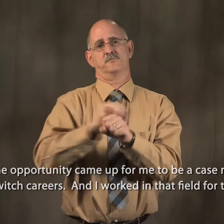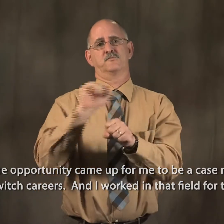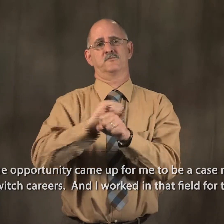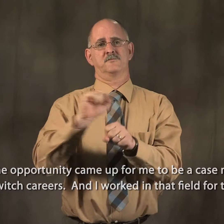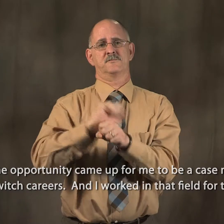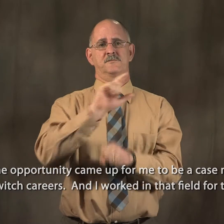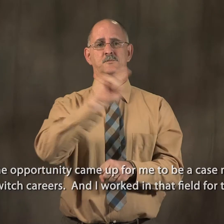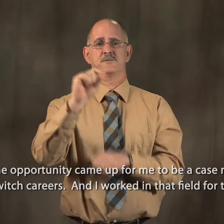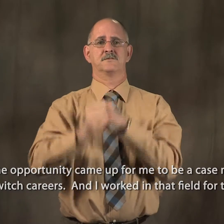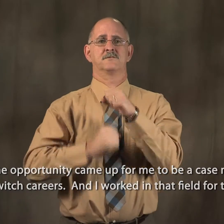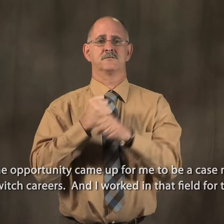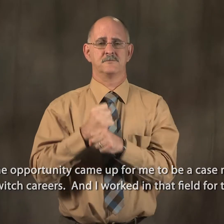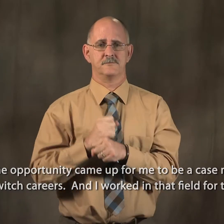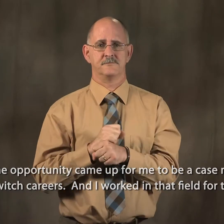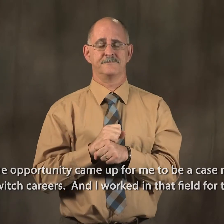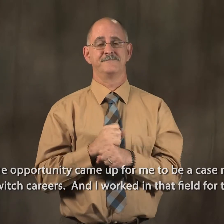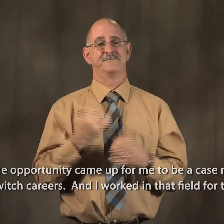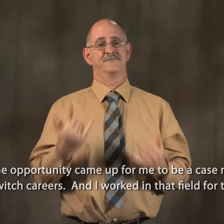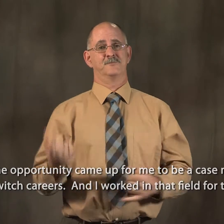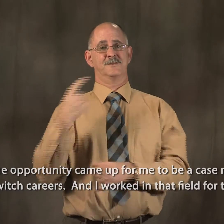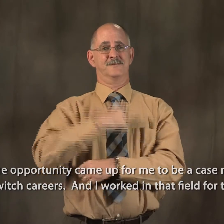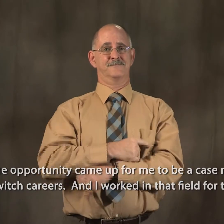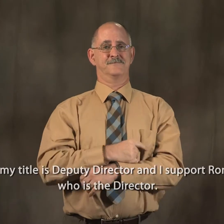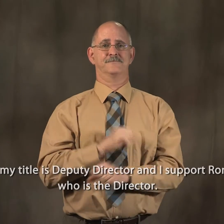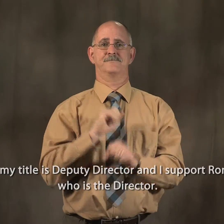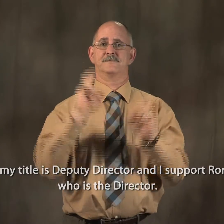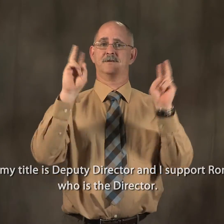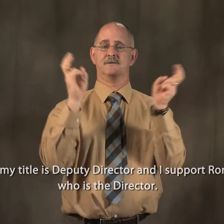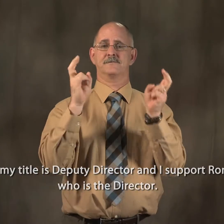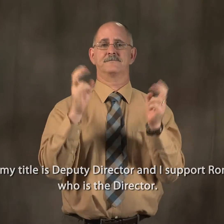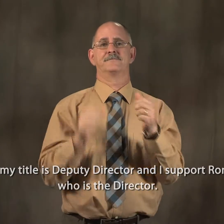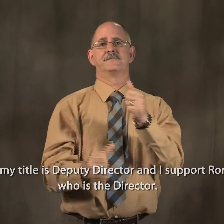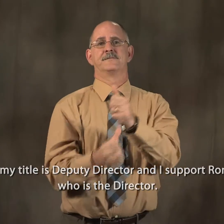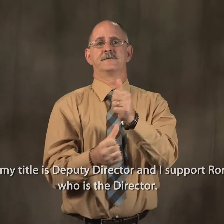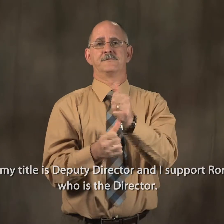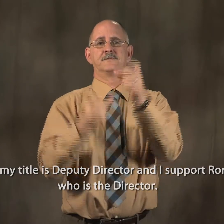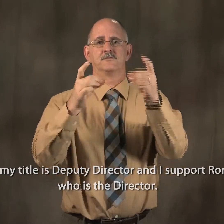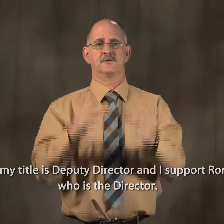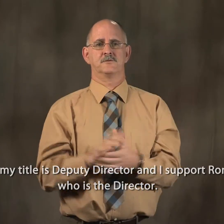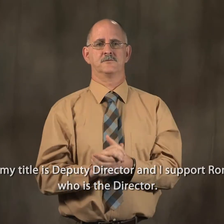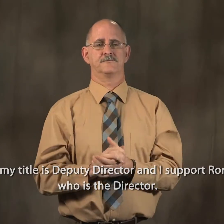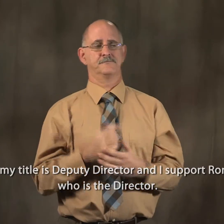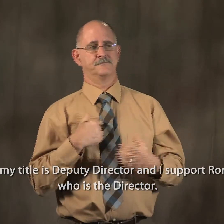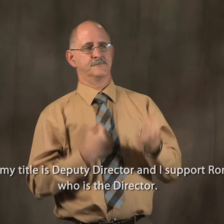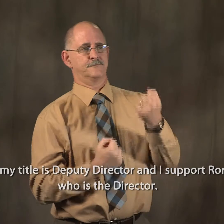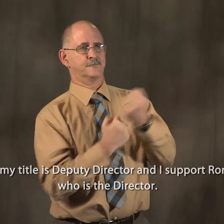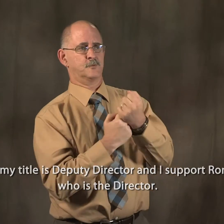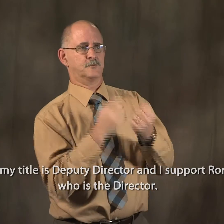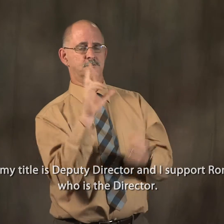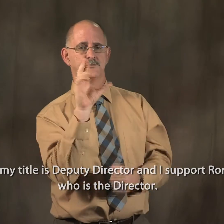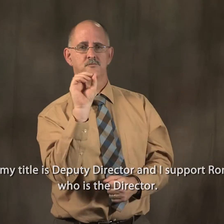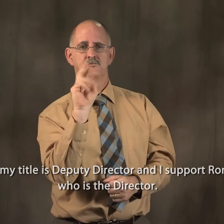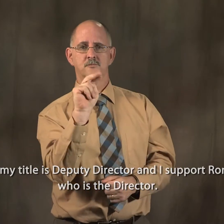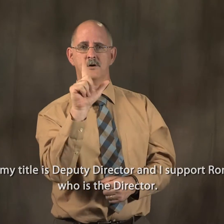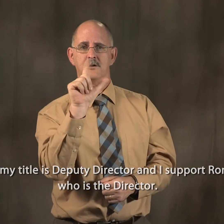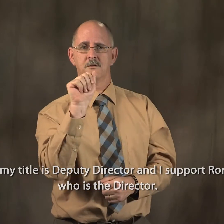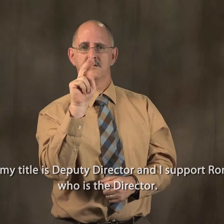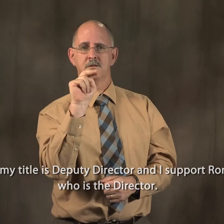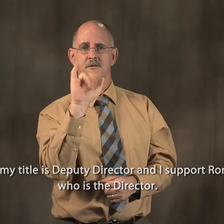And I worked in that field for 20 years. But today, my title is Deputy Director, and